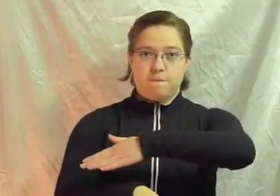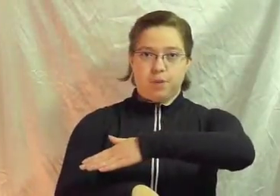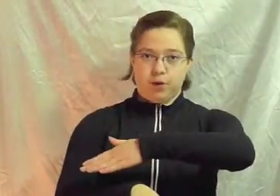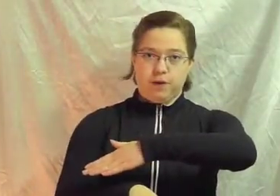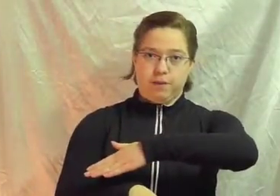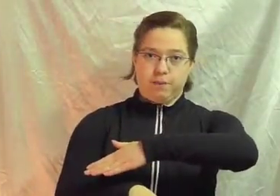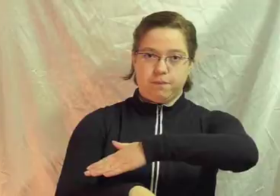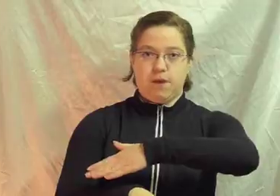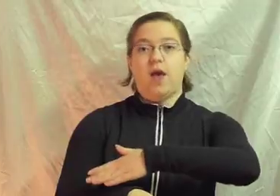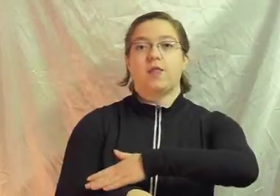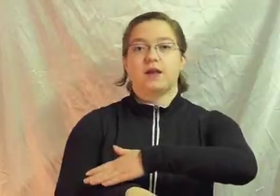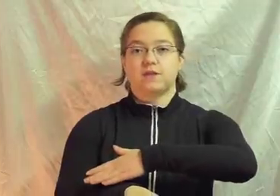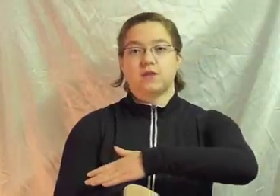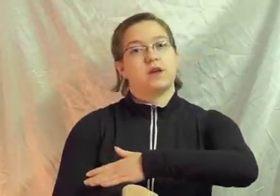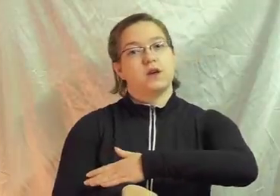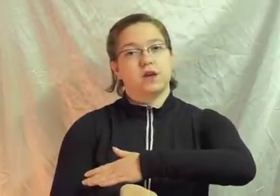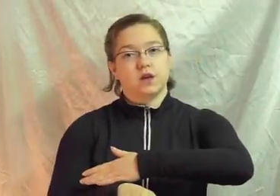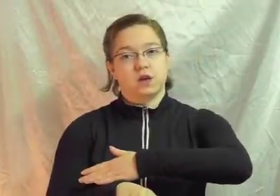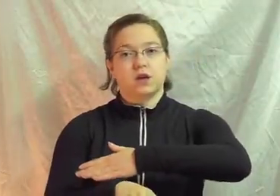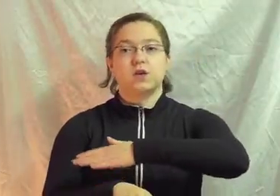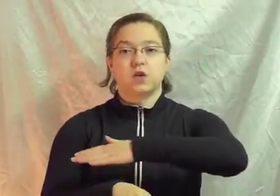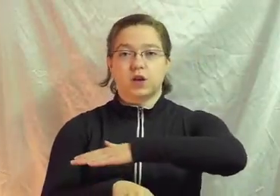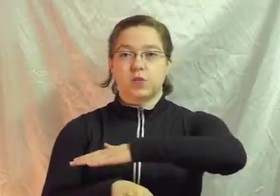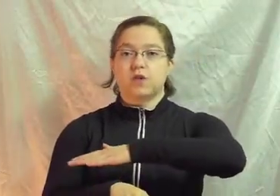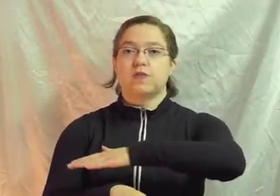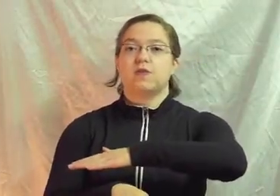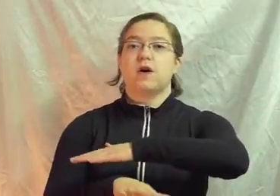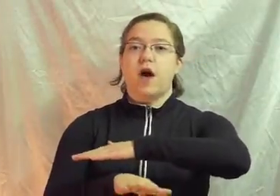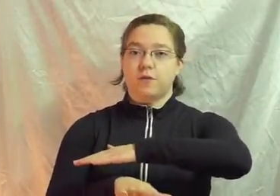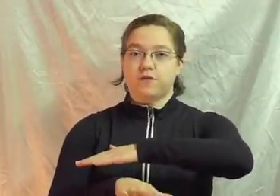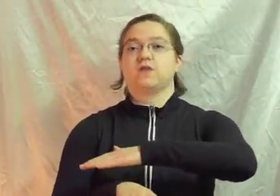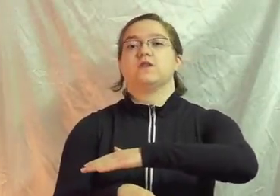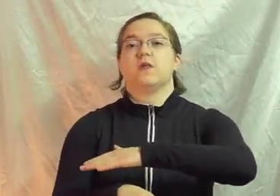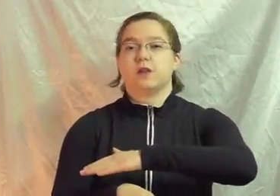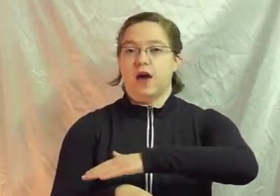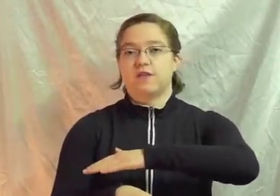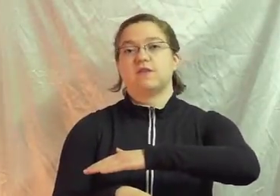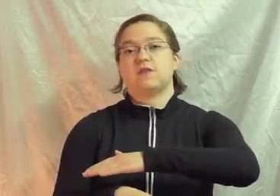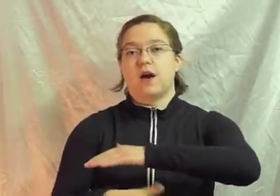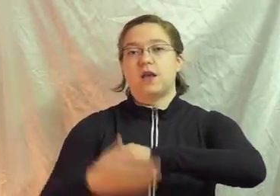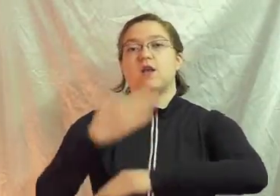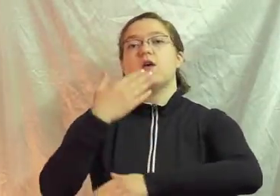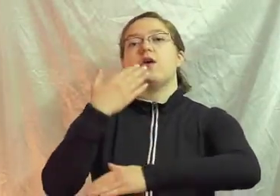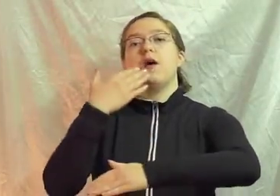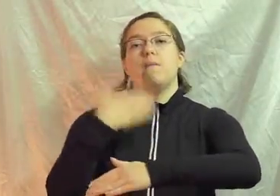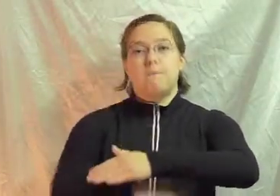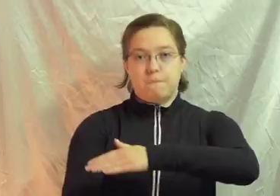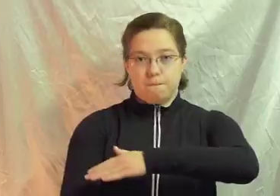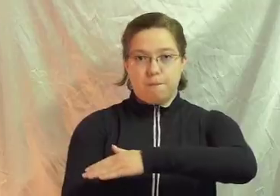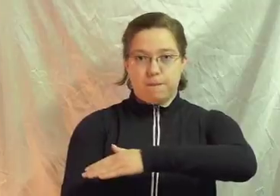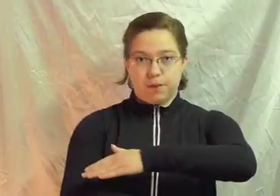Birthed him And that's You're going to want the emphasis on the last sign Bump